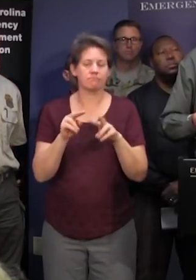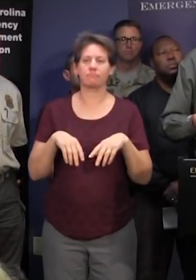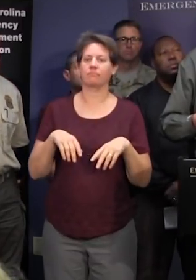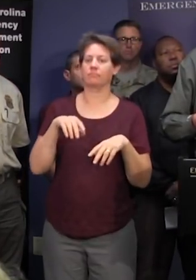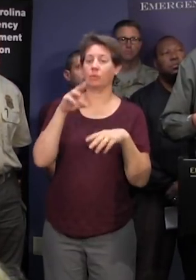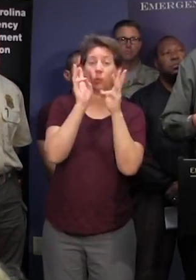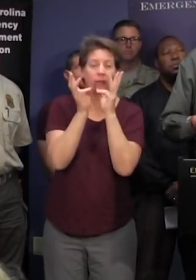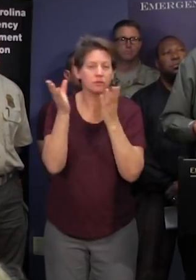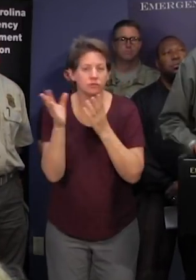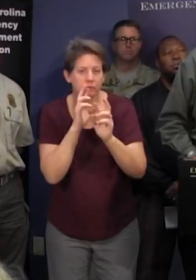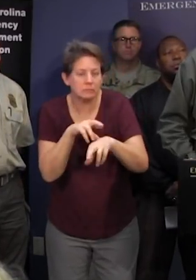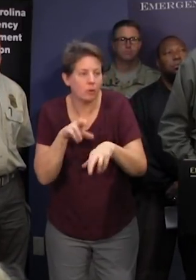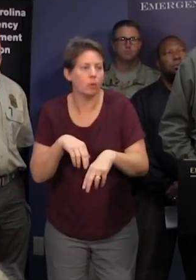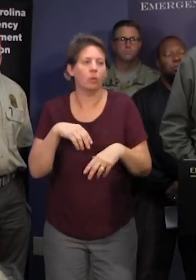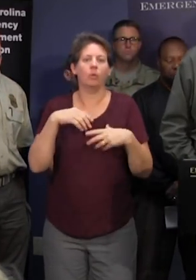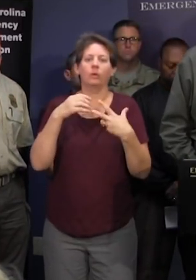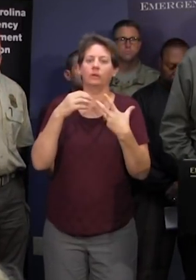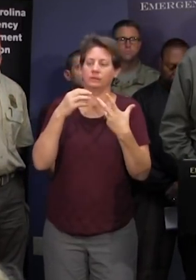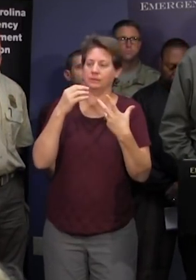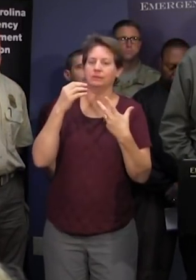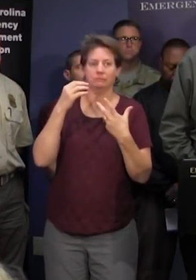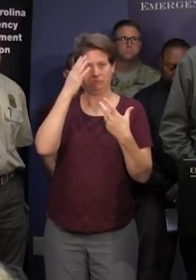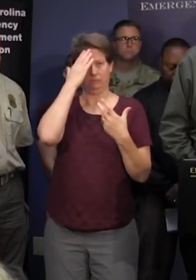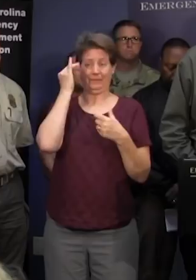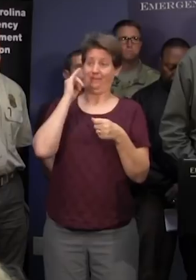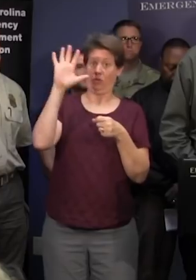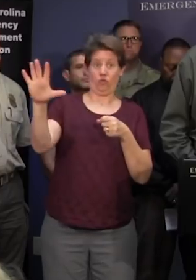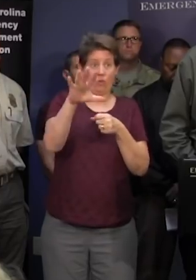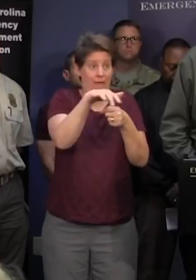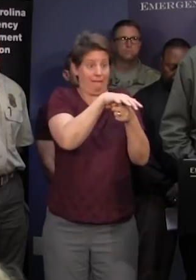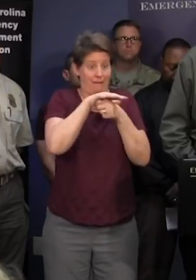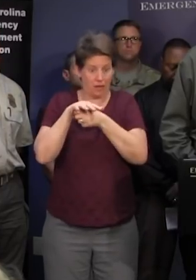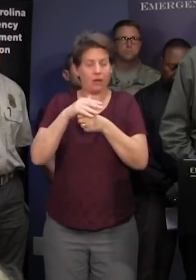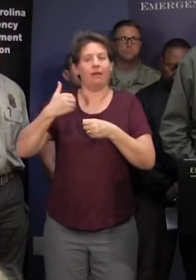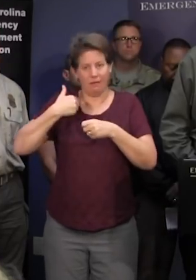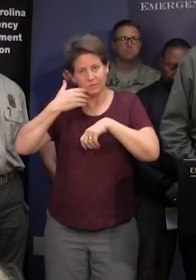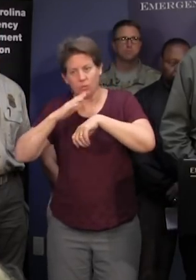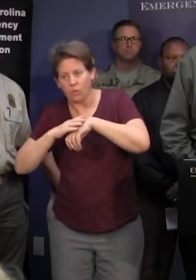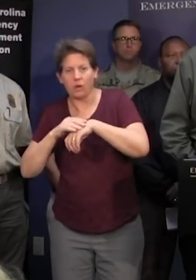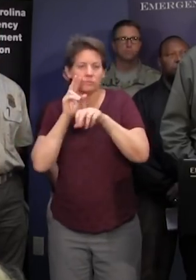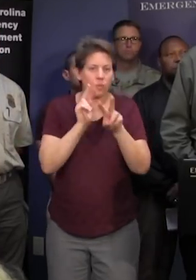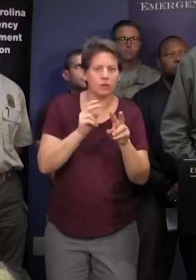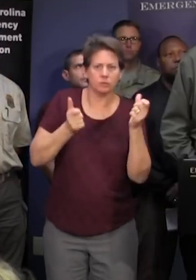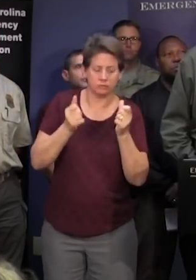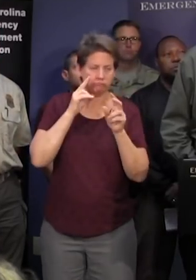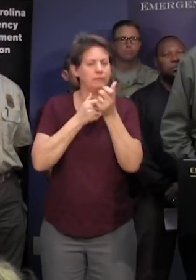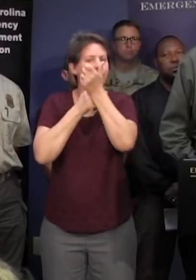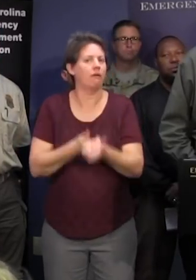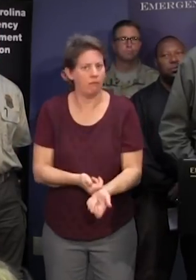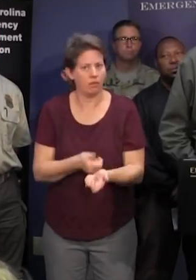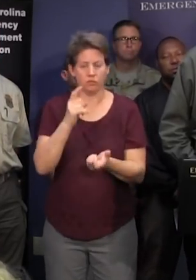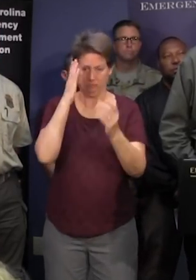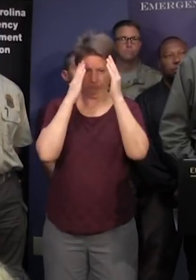weather service reports to ensure that if you have a flash flood warning or watch in your area um just just